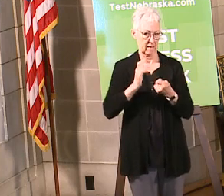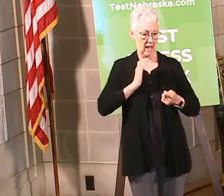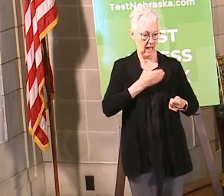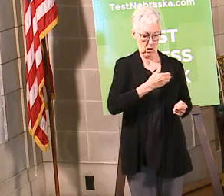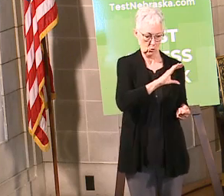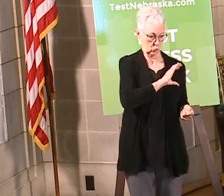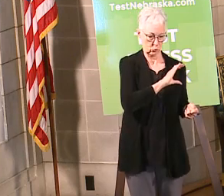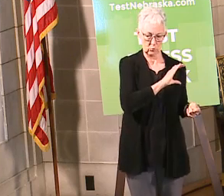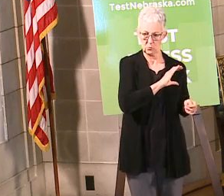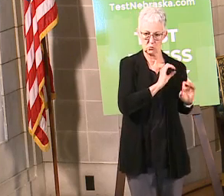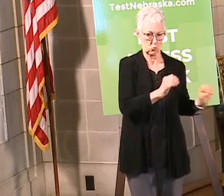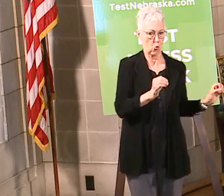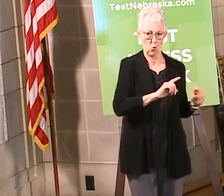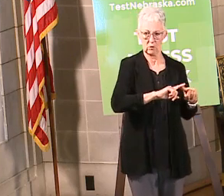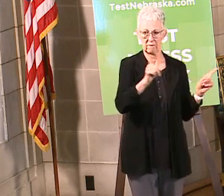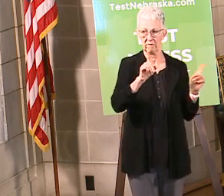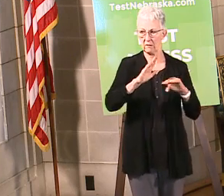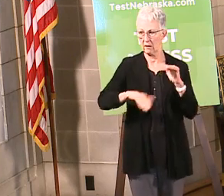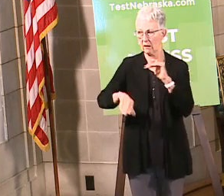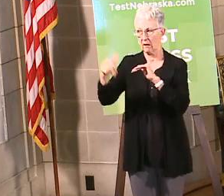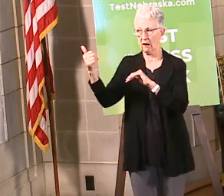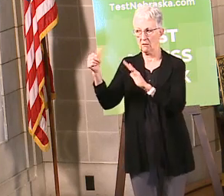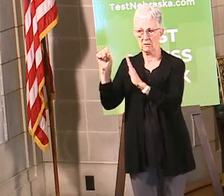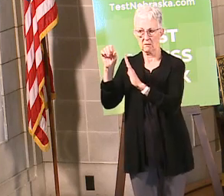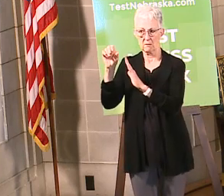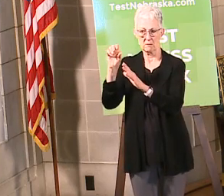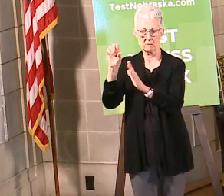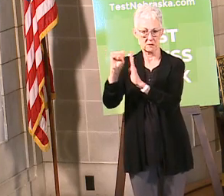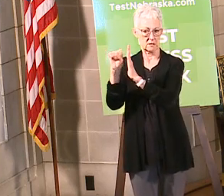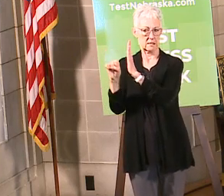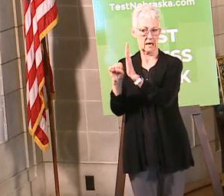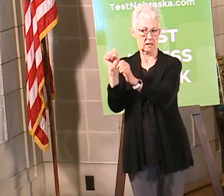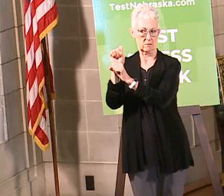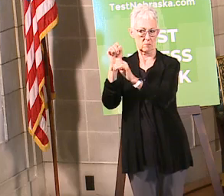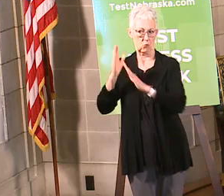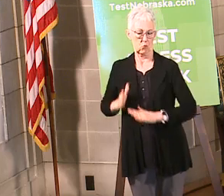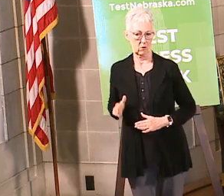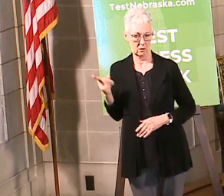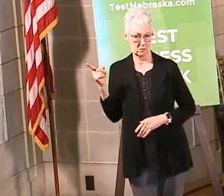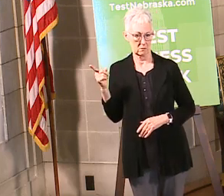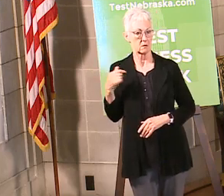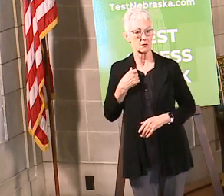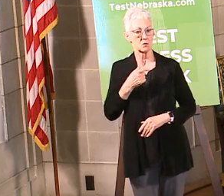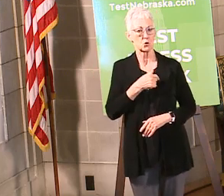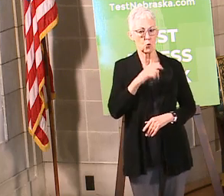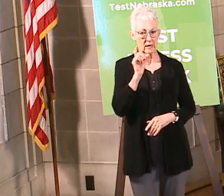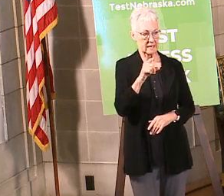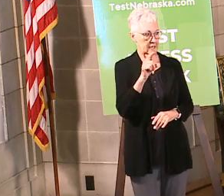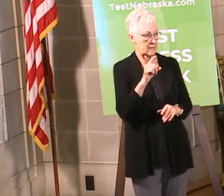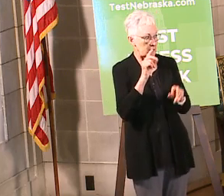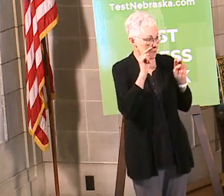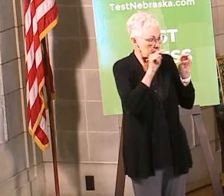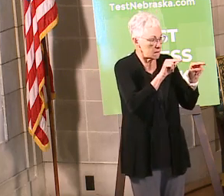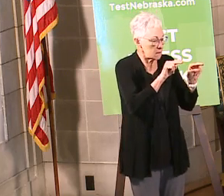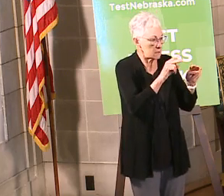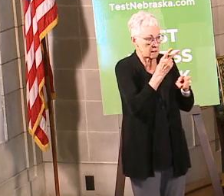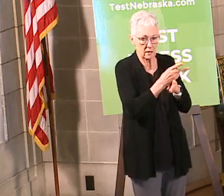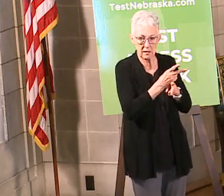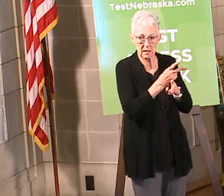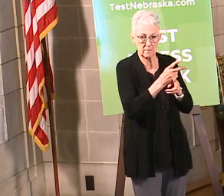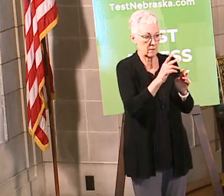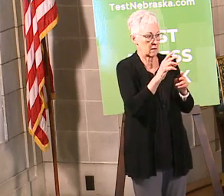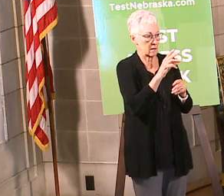are no different uh we need security at these mobile testing sites around the state uh okay let's figure it out in a hurry now